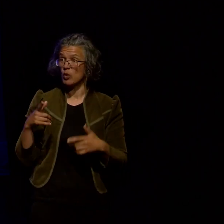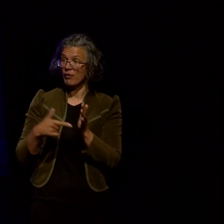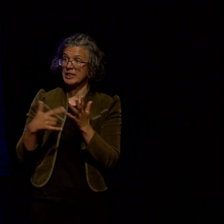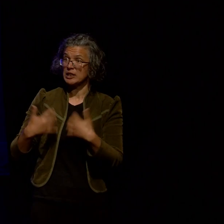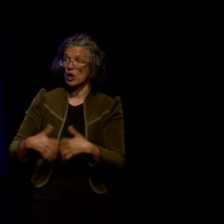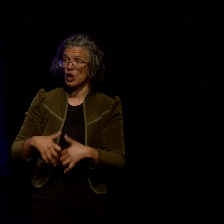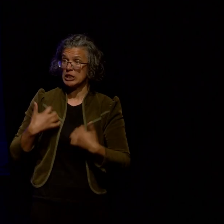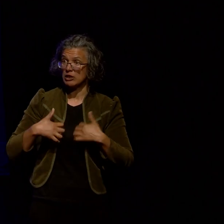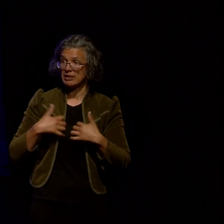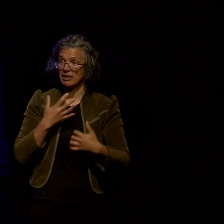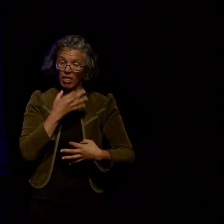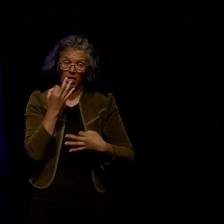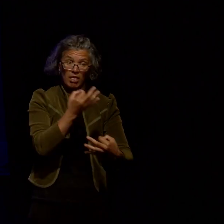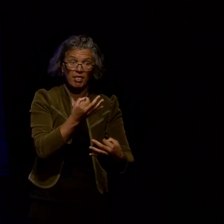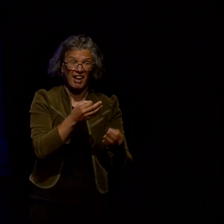available there is